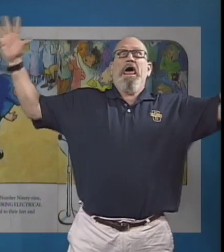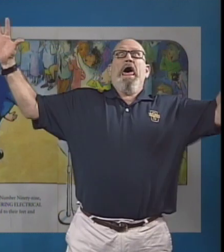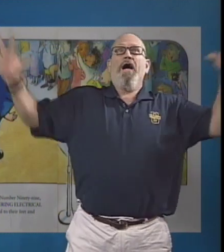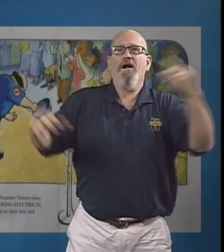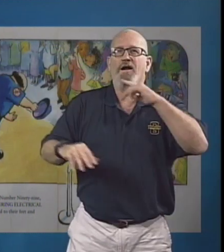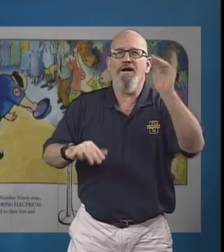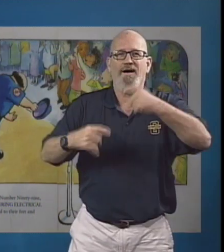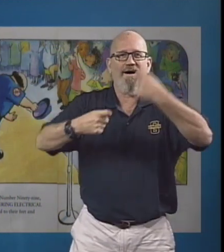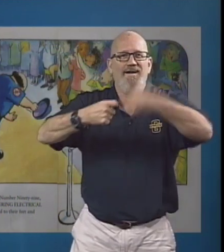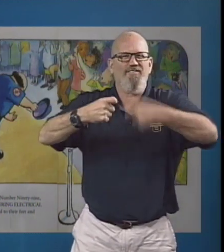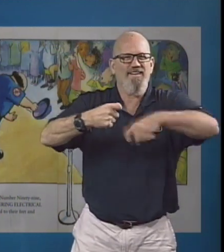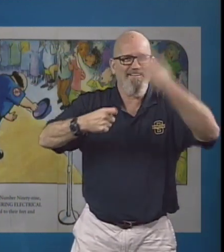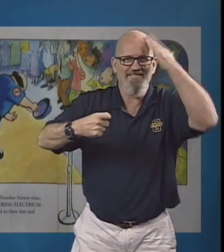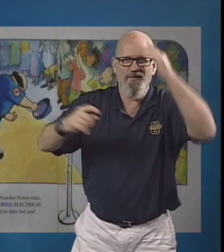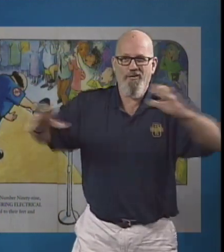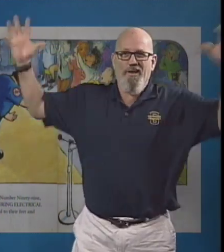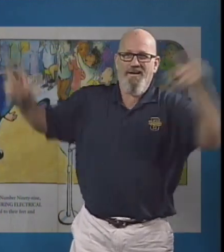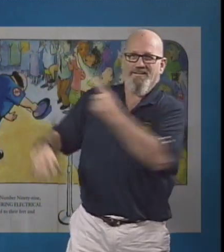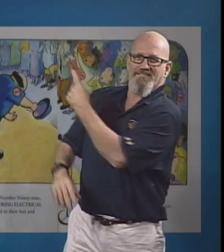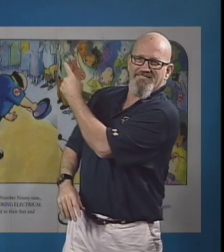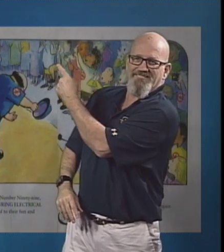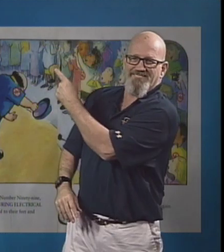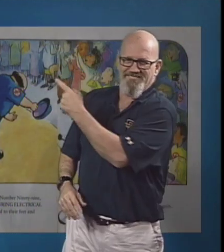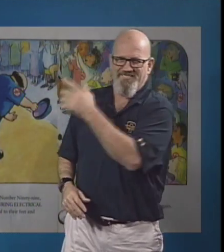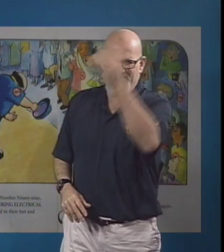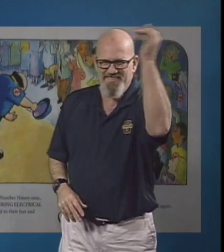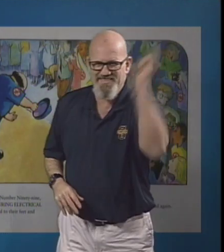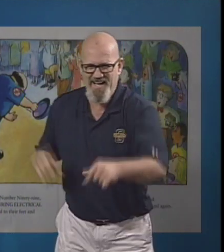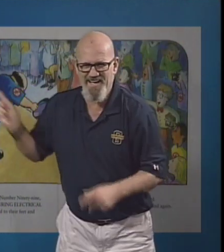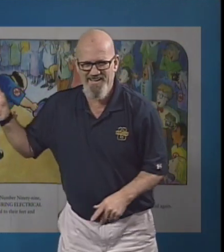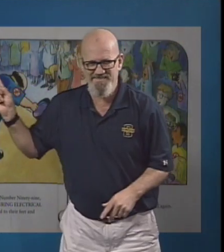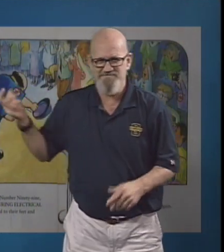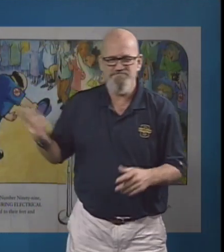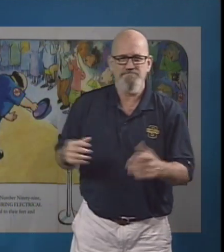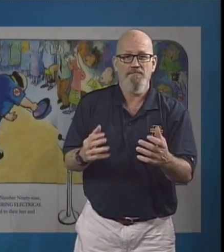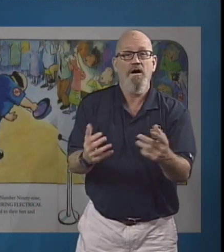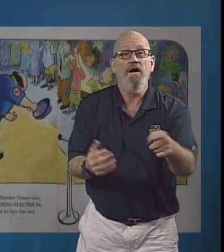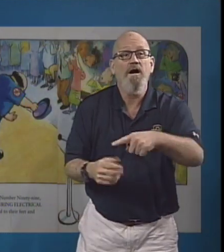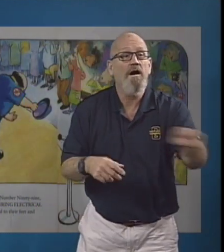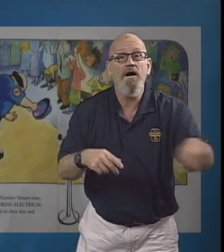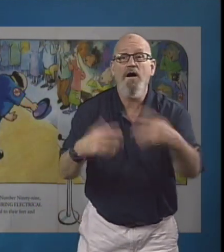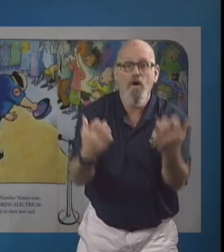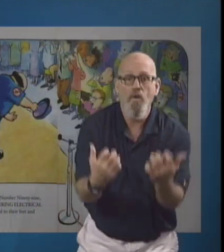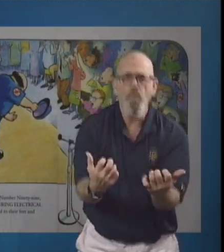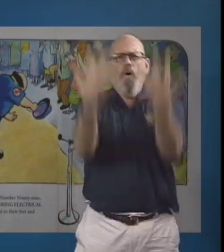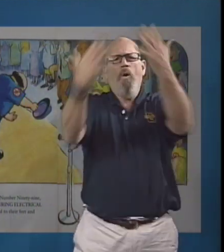The students jumped to their feet and applauded. Look at Gloria back there.